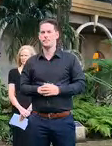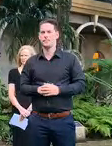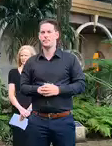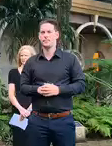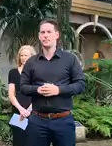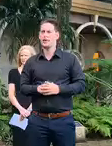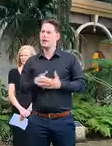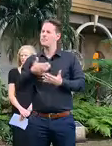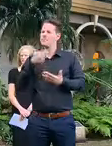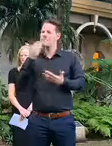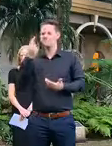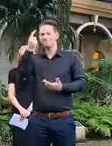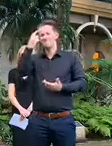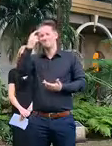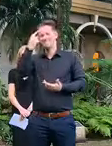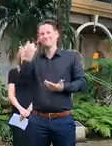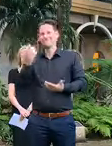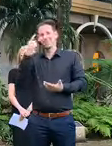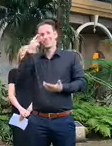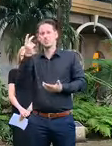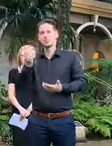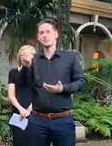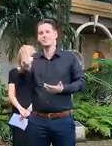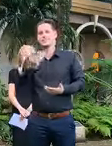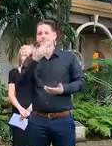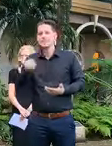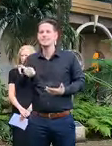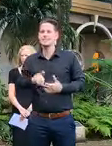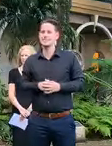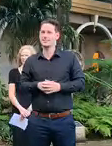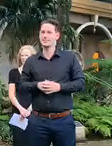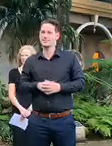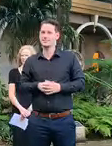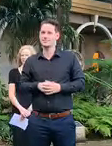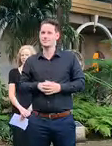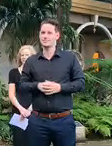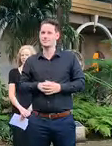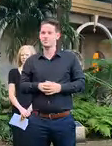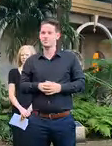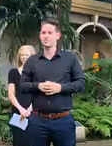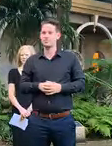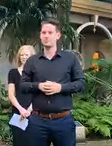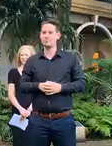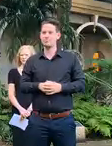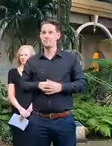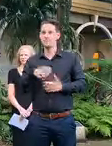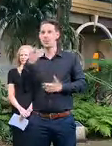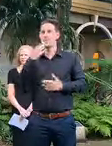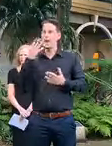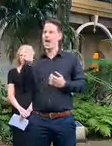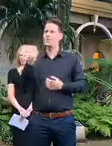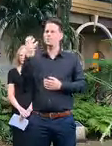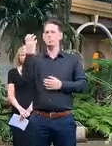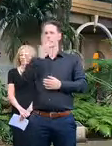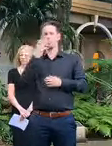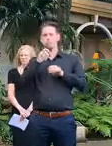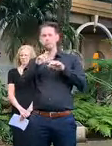decent common sense and in any rule book when you're facing a pandemic